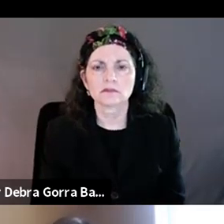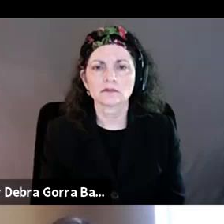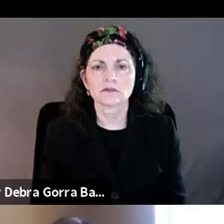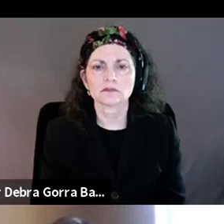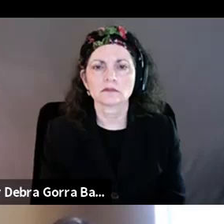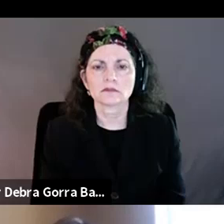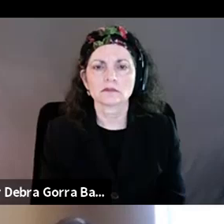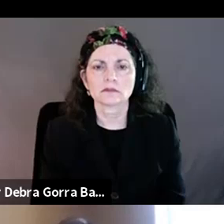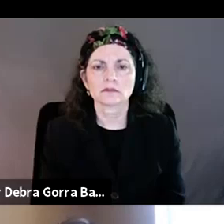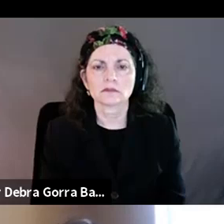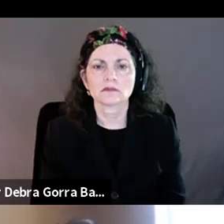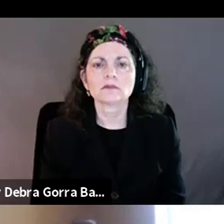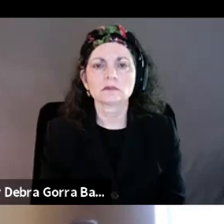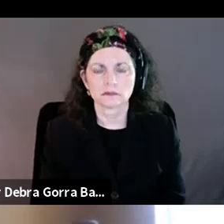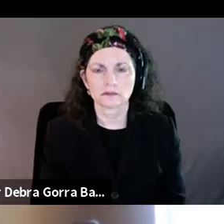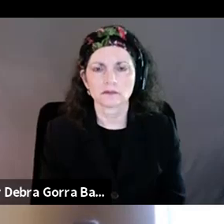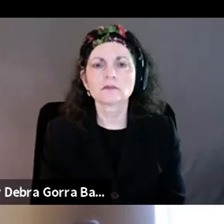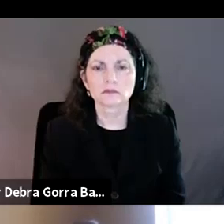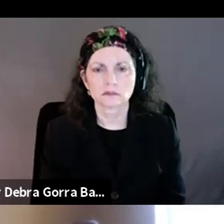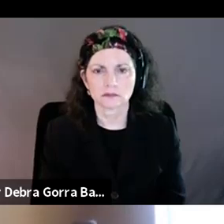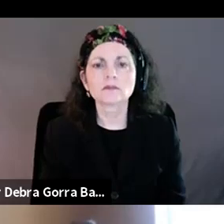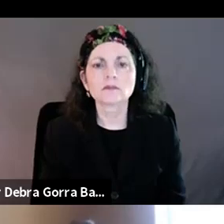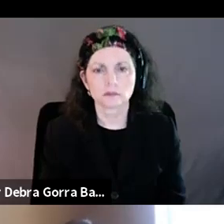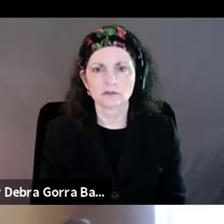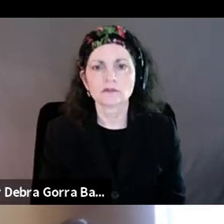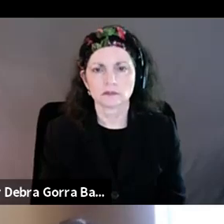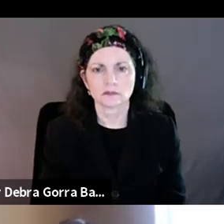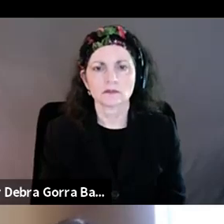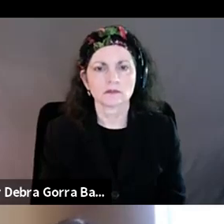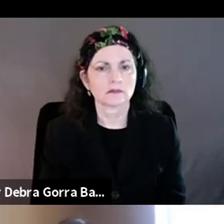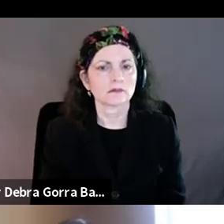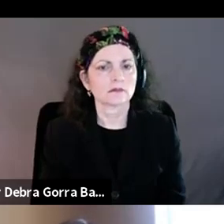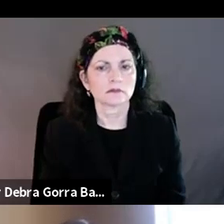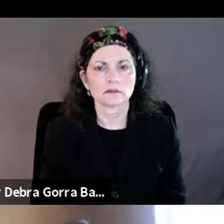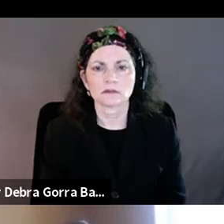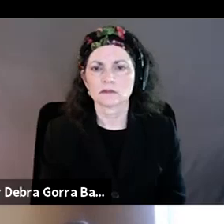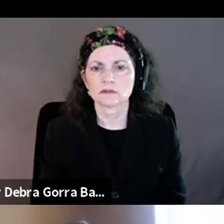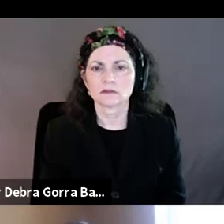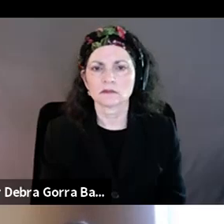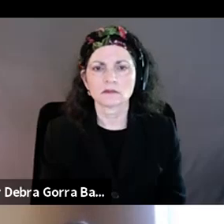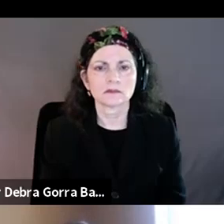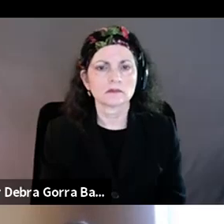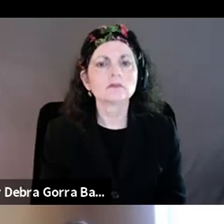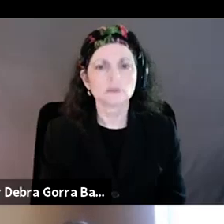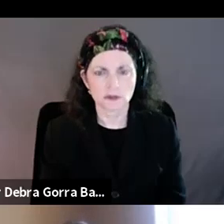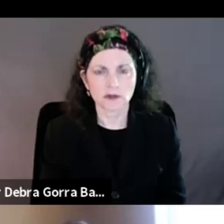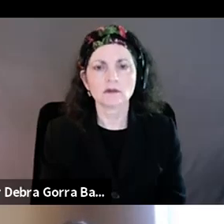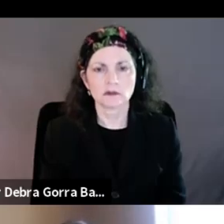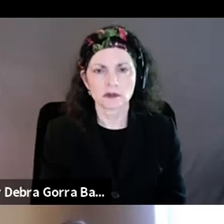going on and also the crucial allyship. Allyship is, has multiple